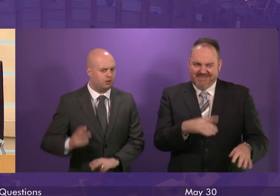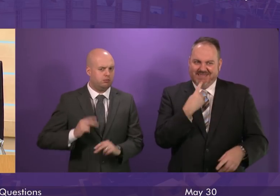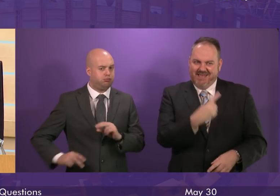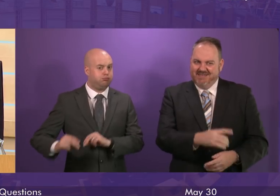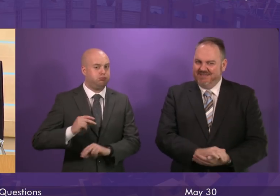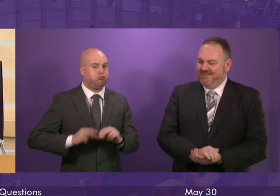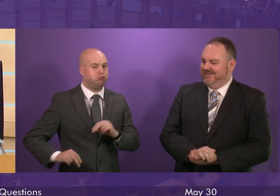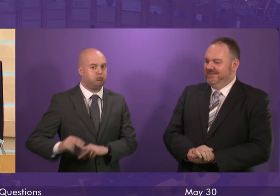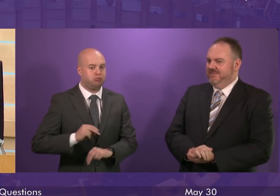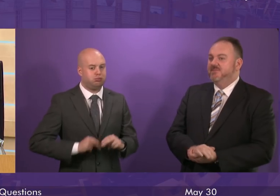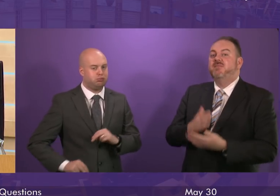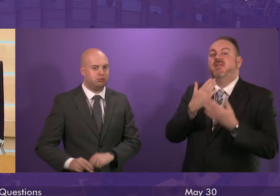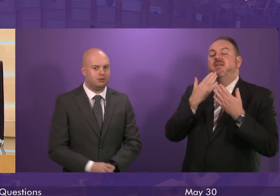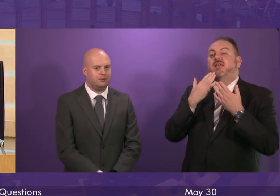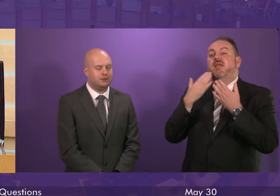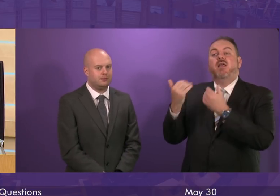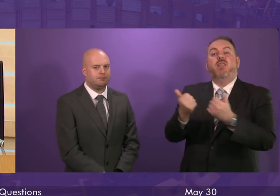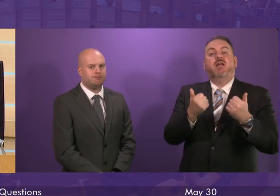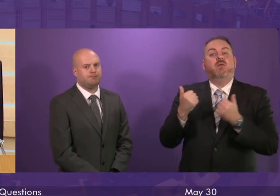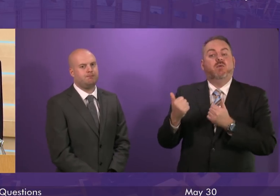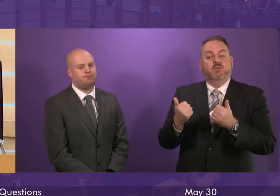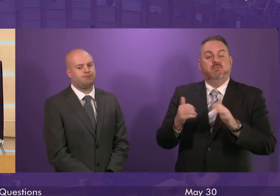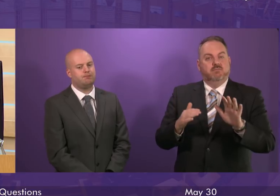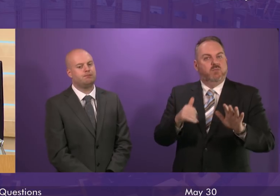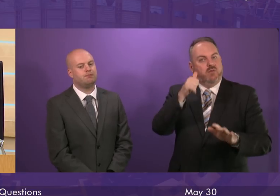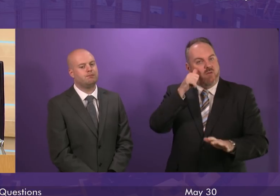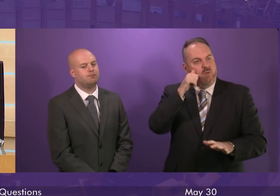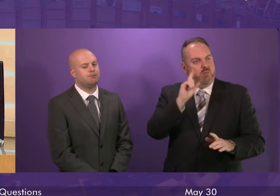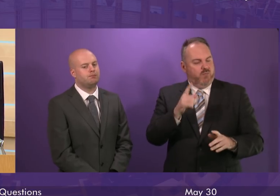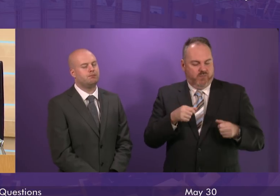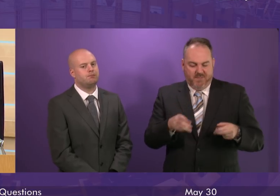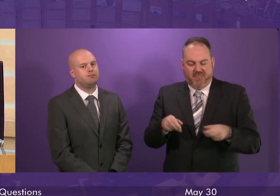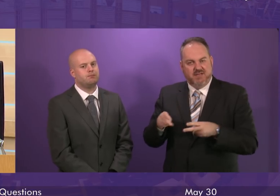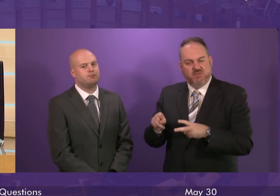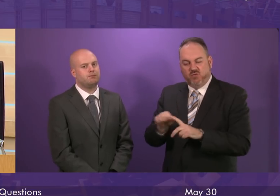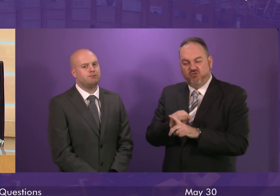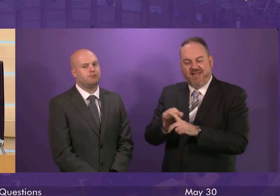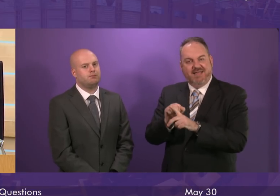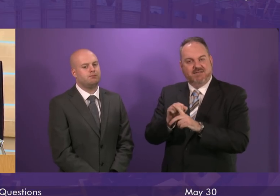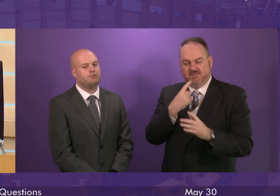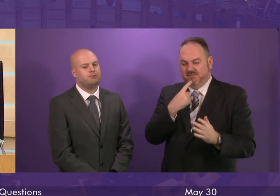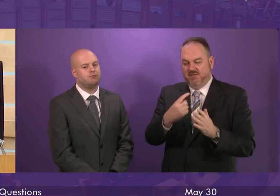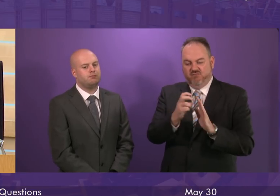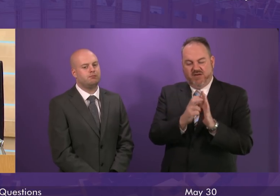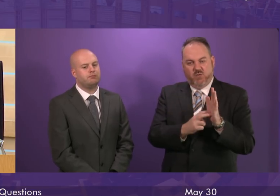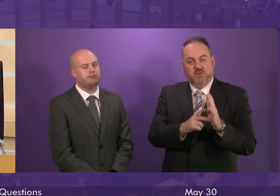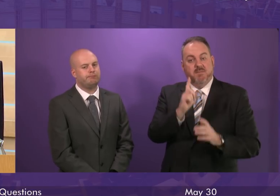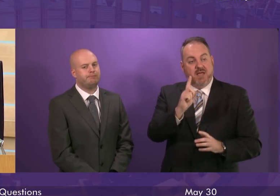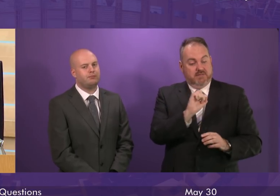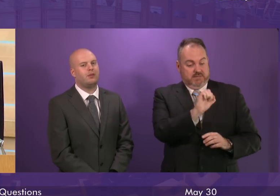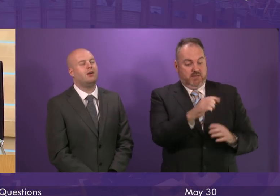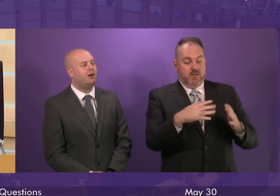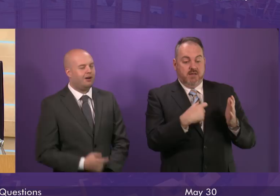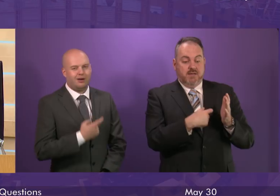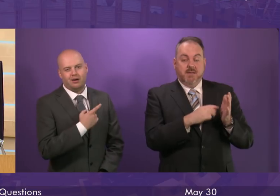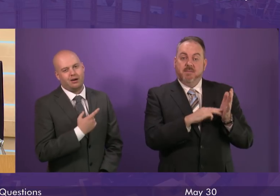Thank you very much. think all members are aware of the various mechanisms that are available if they wish to correct the record. However, the point that Mr.